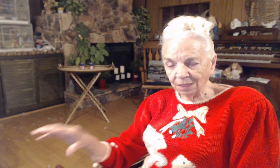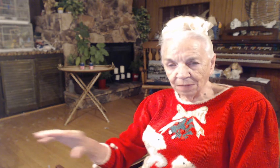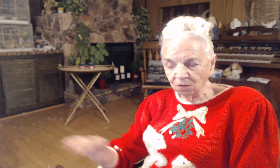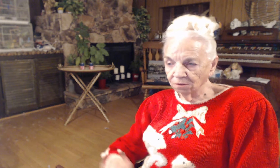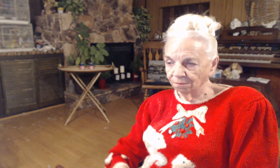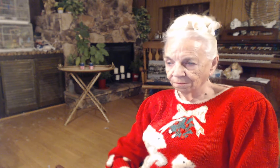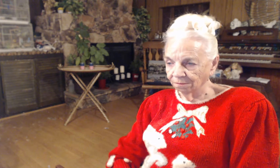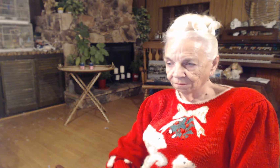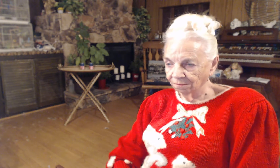out.